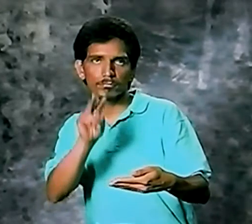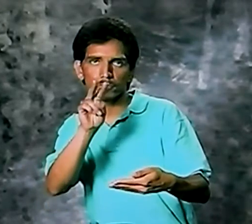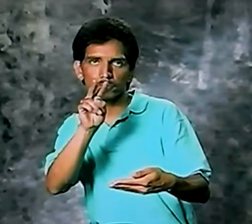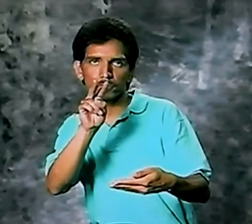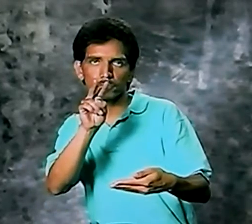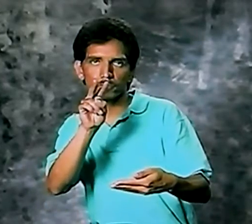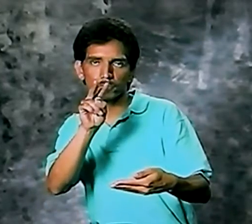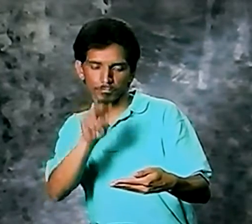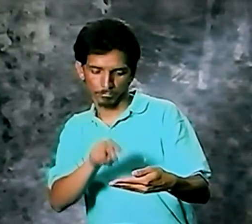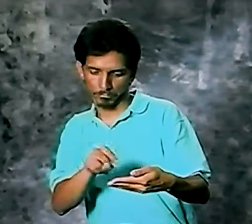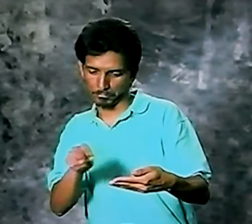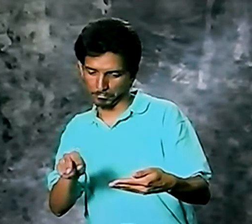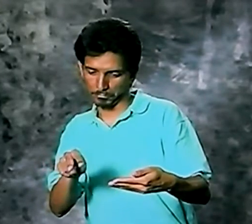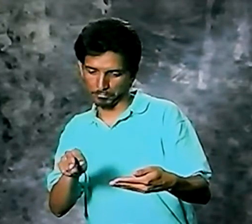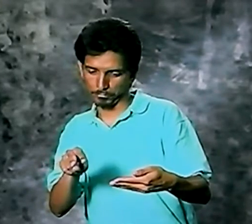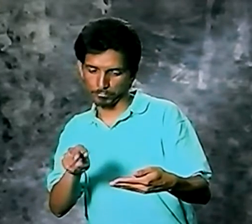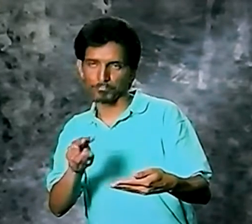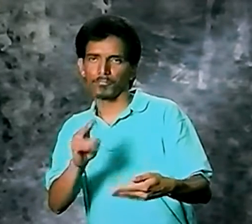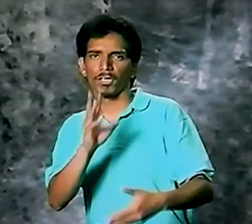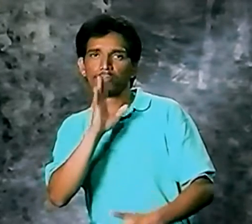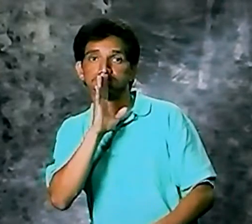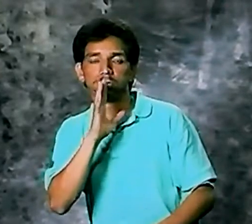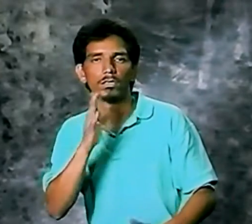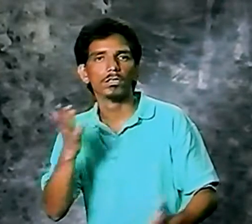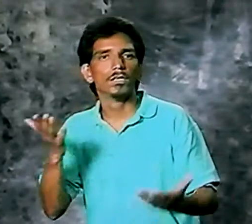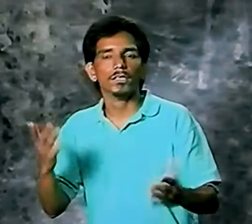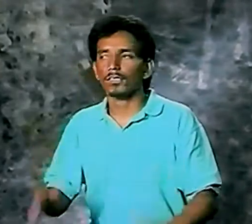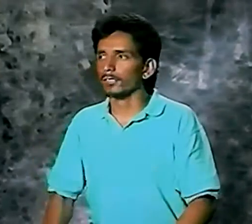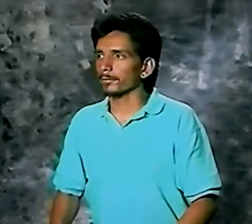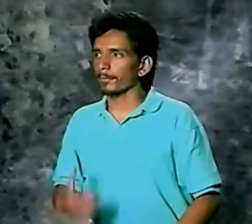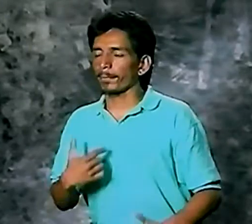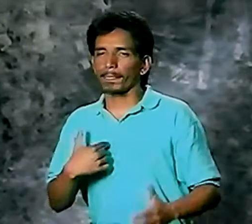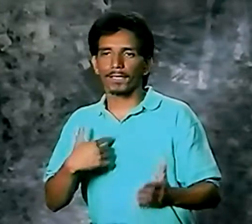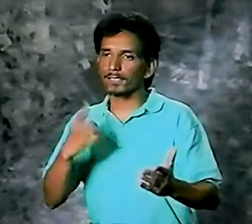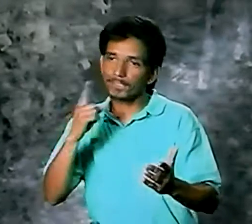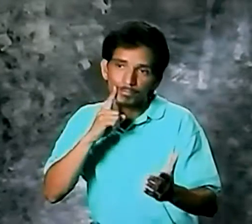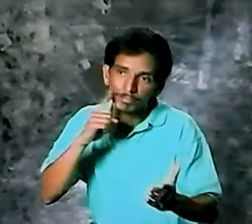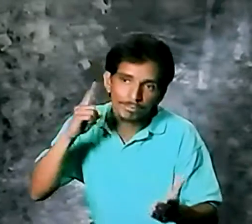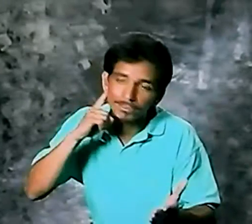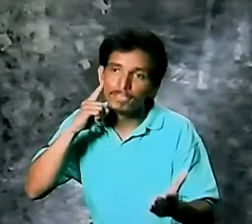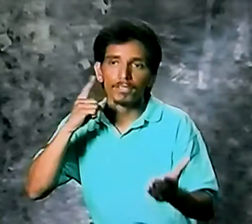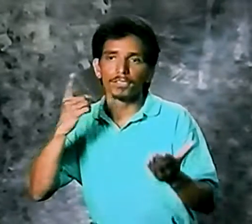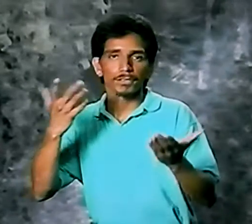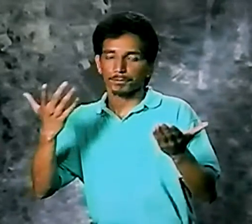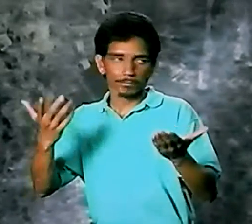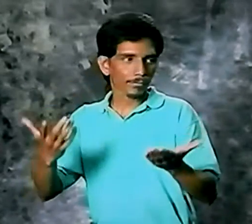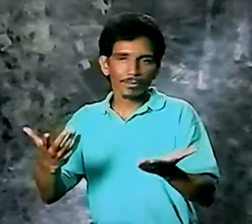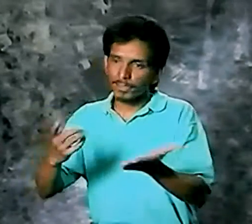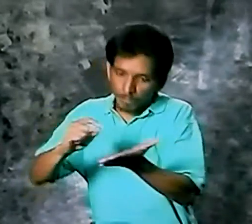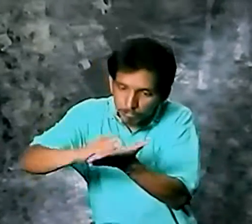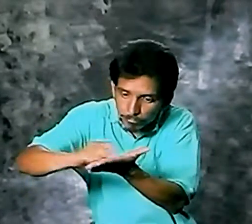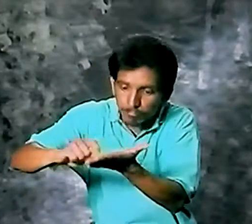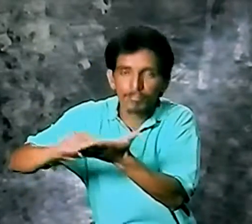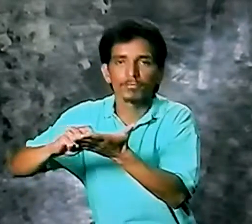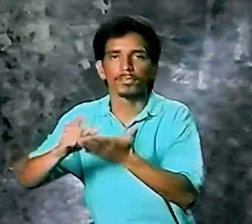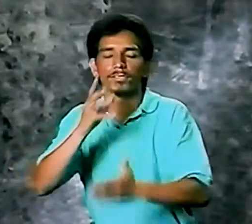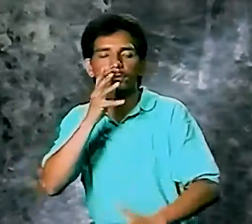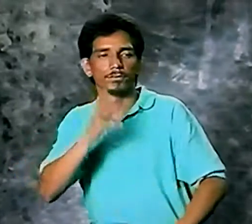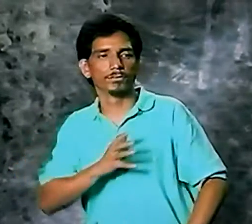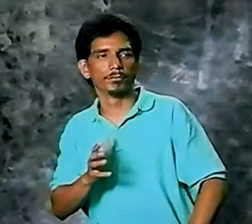pieces of identification, looks at me, and says something to me again. And I'm saying, okay, lady, I'm deaf. Can you please write it for me?